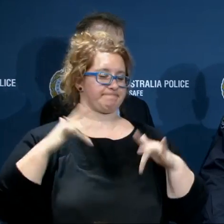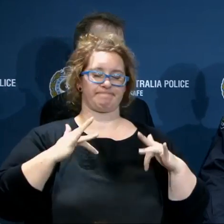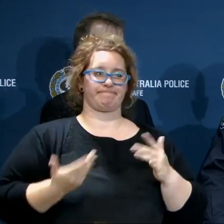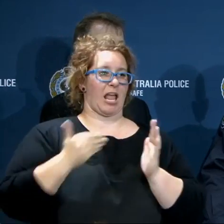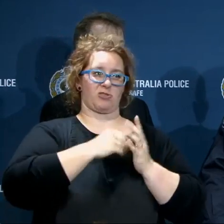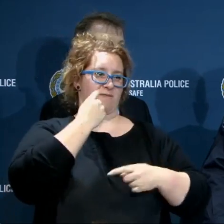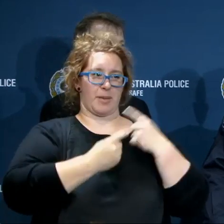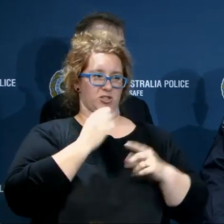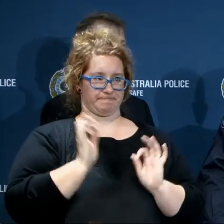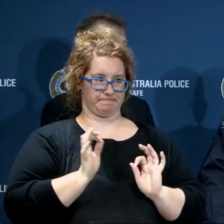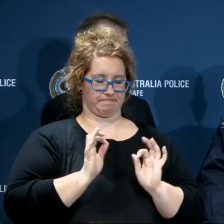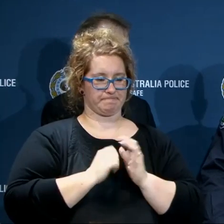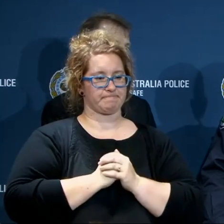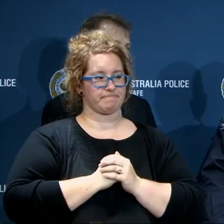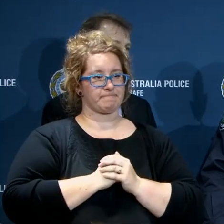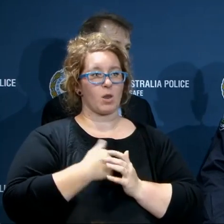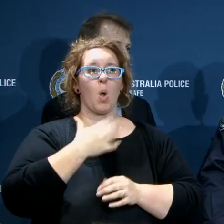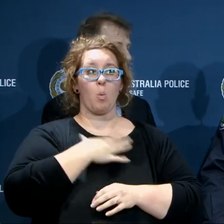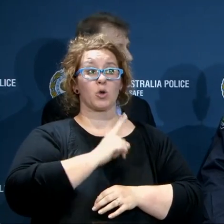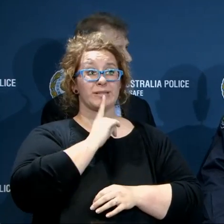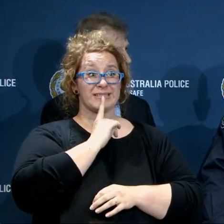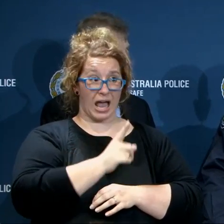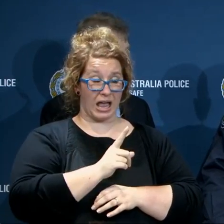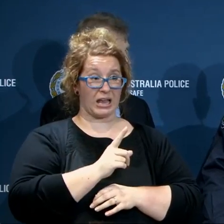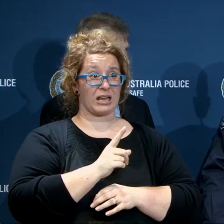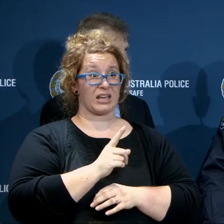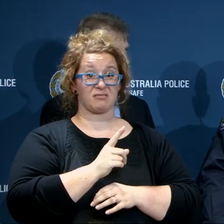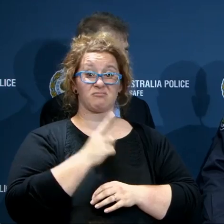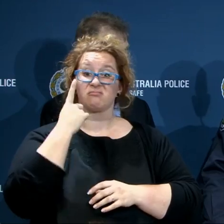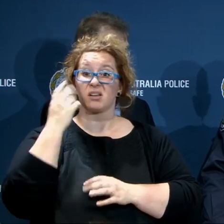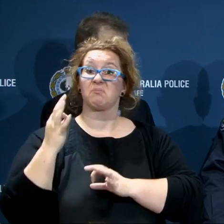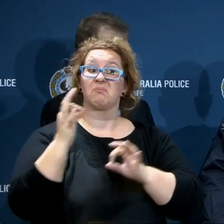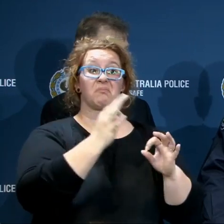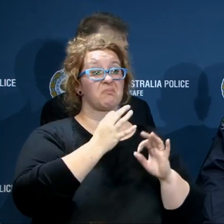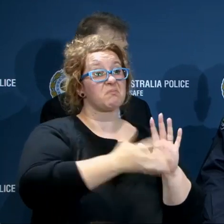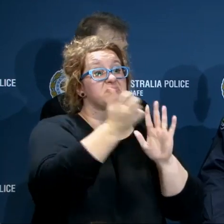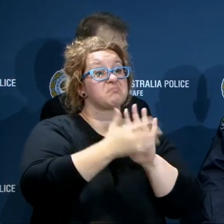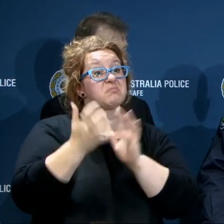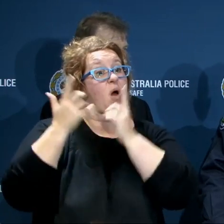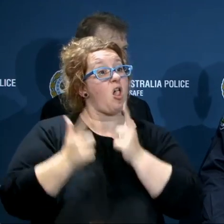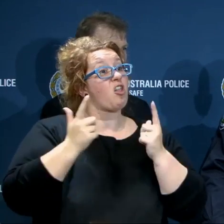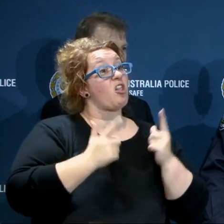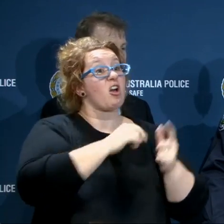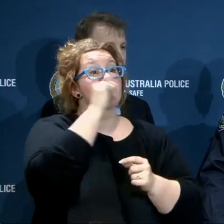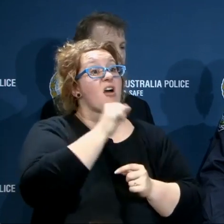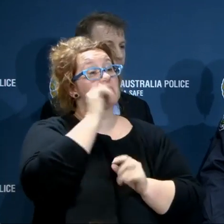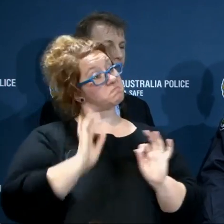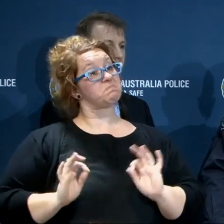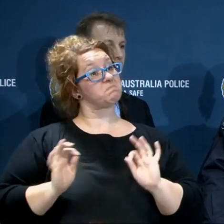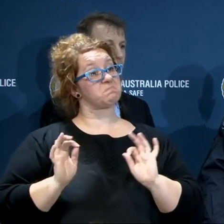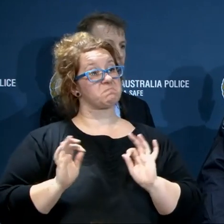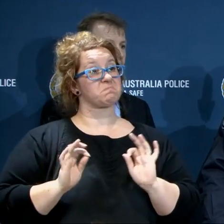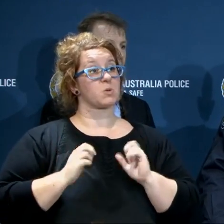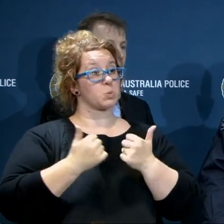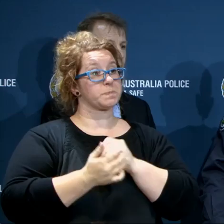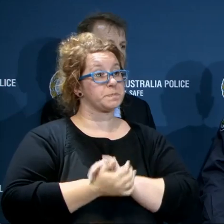but I will reinforce that all indications at this point are that we haven't seen any particular increase in reported crime that would be associated with those